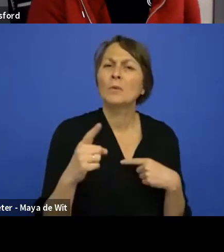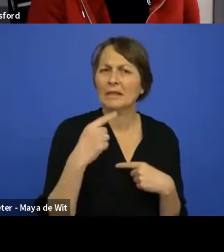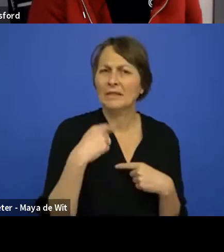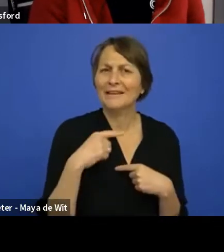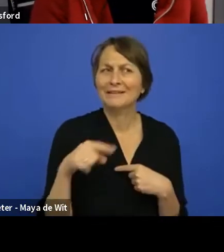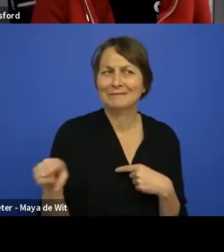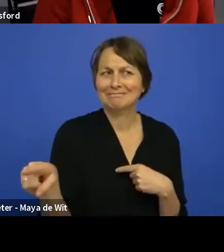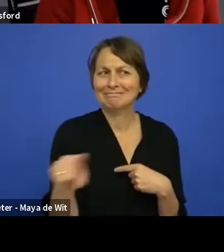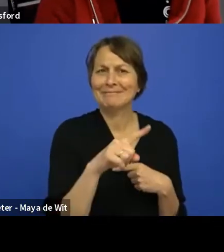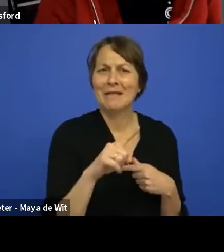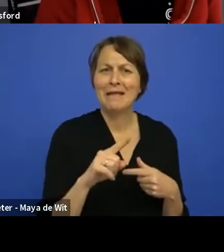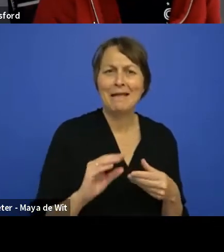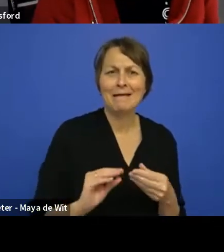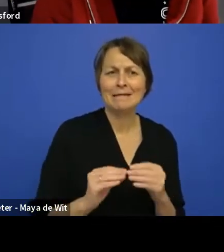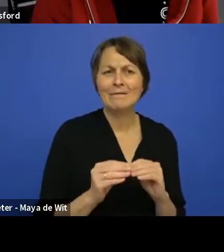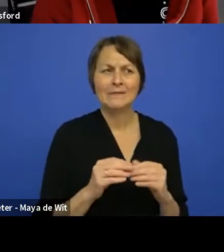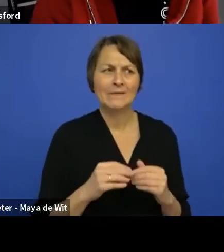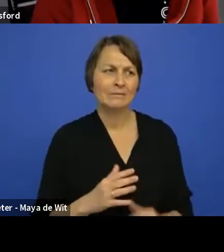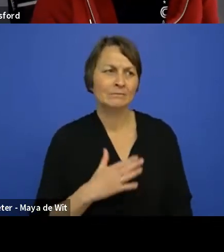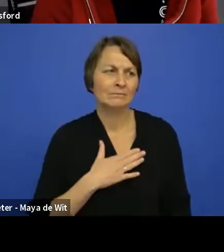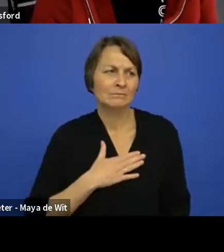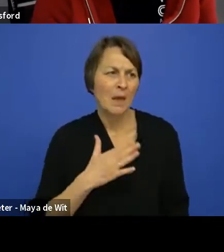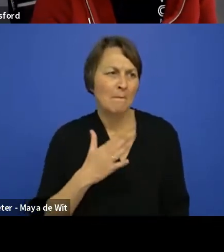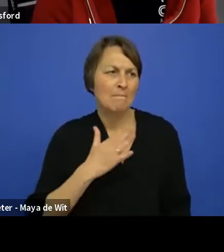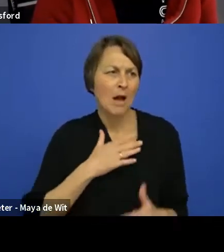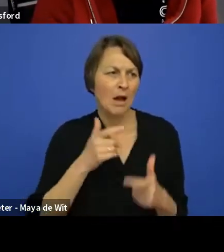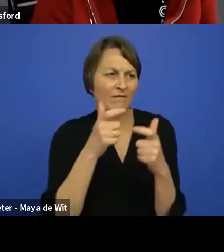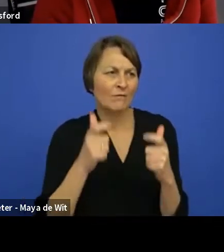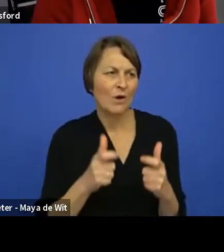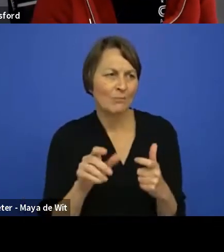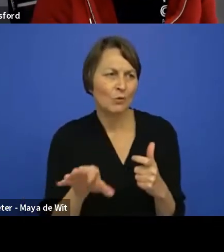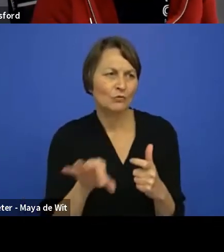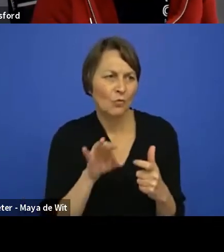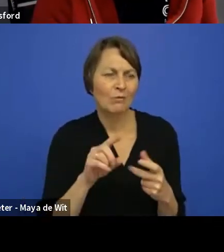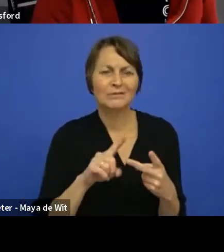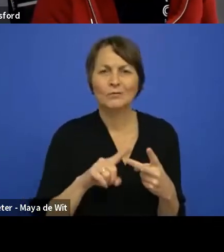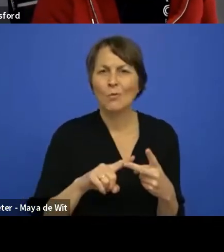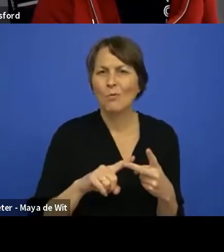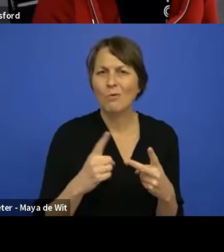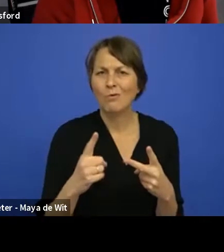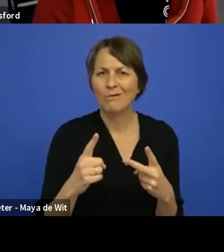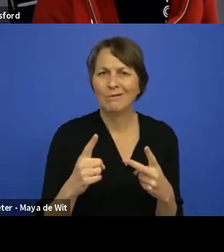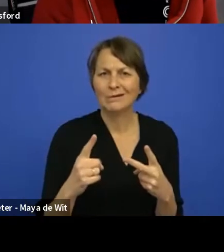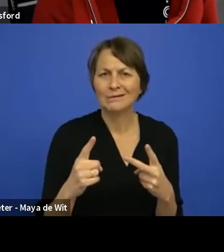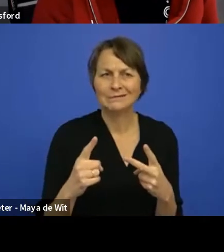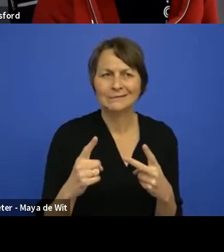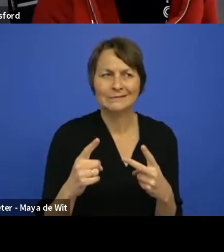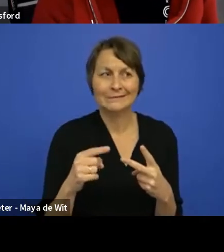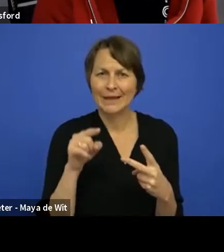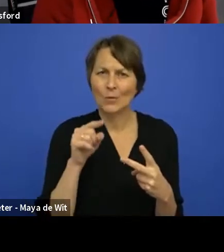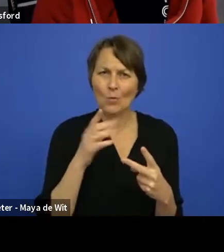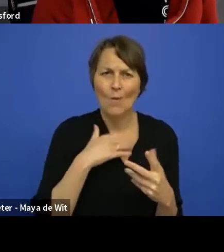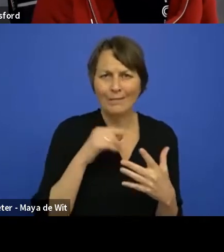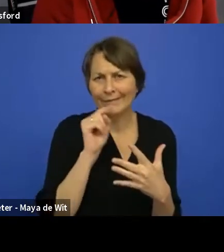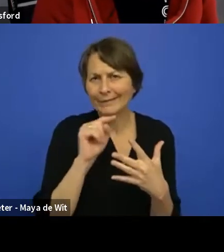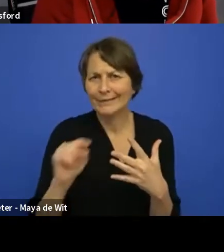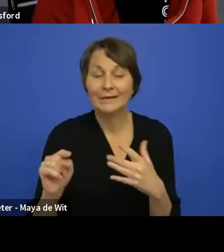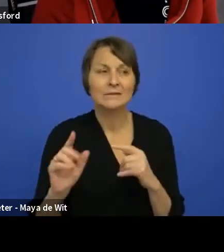framework choices and, uh, tech stacks that they want to use. So is there any clues at the moment as to